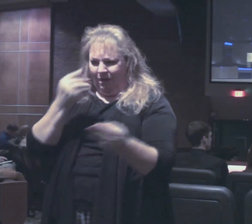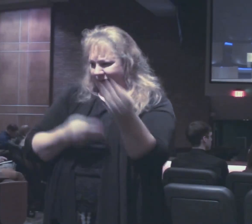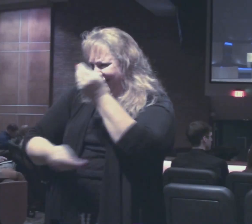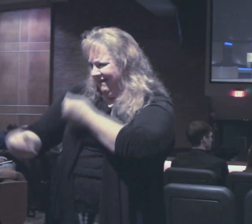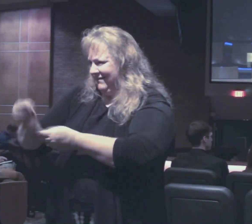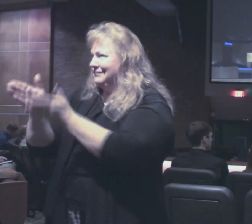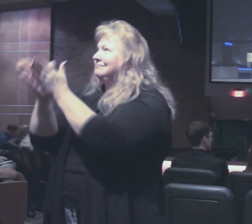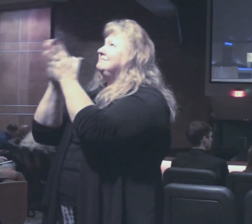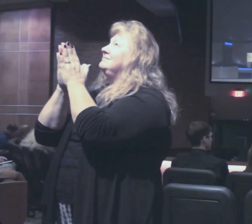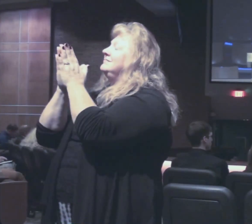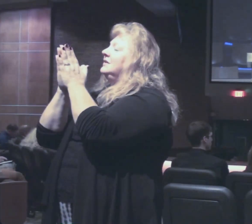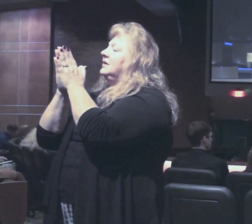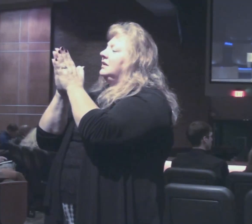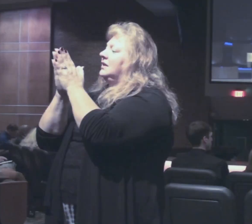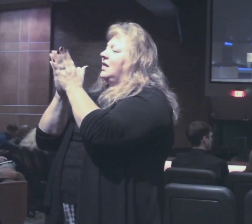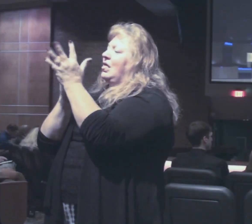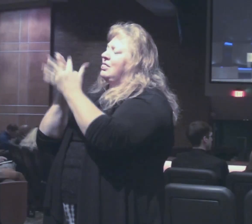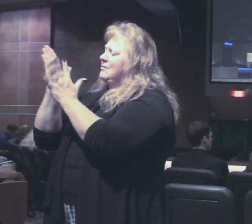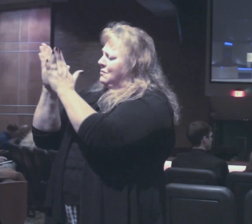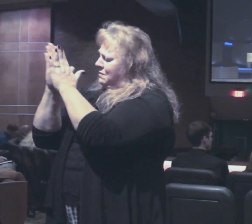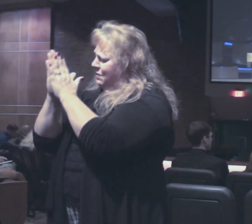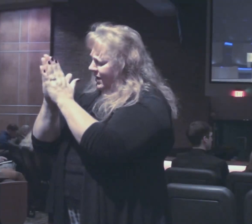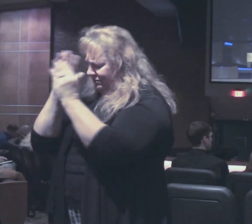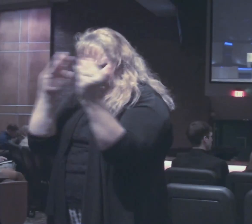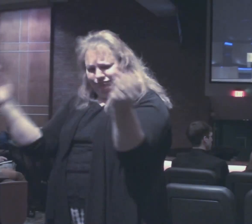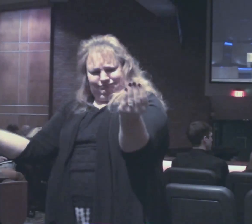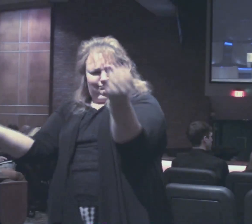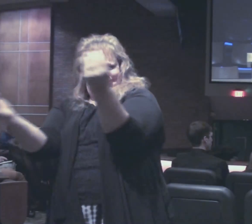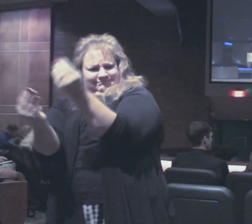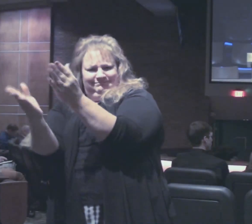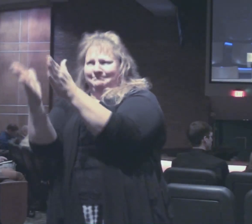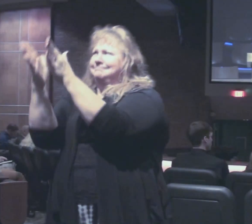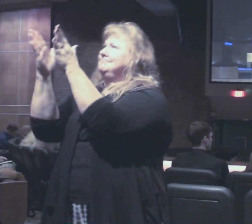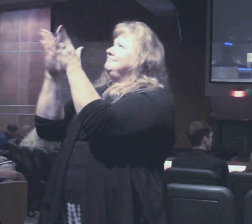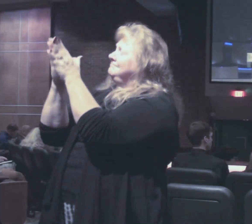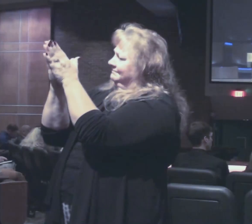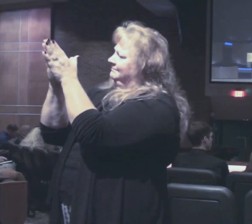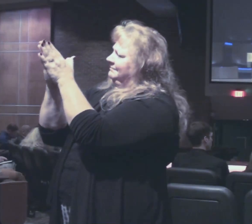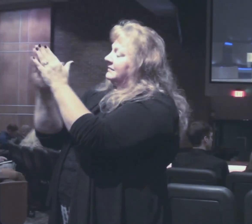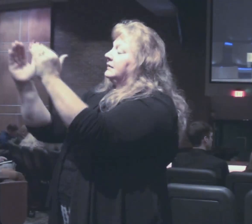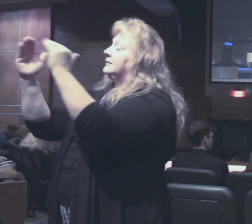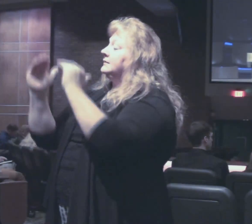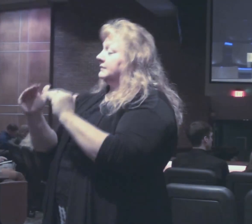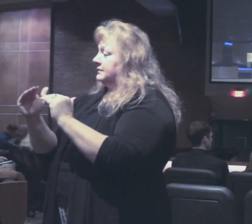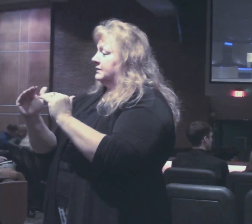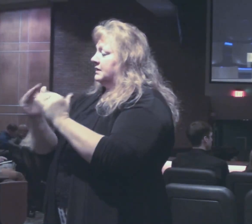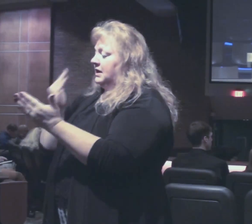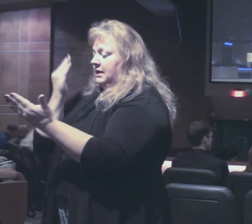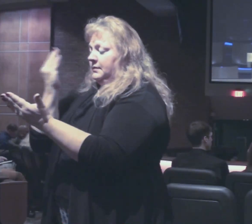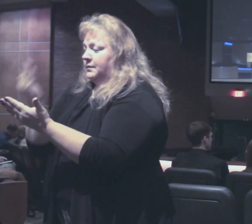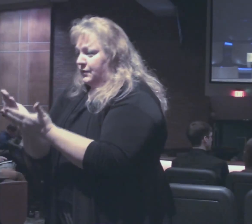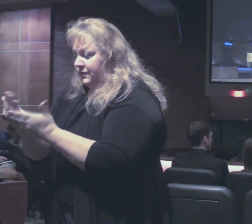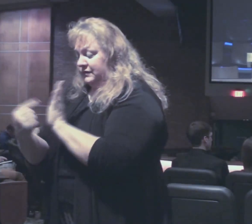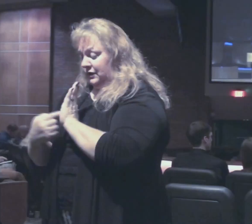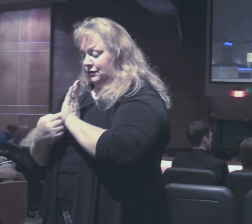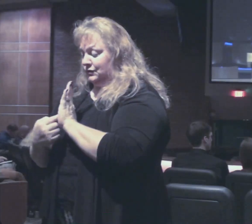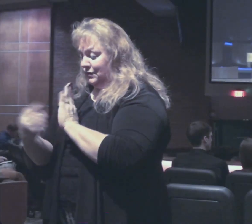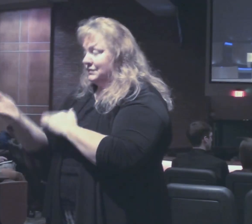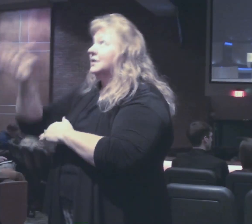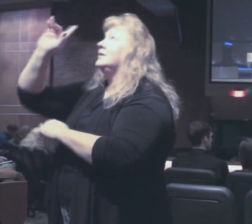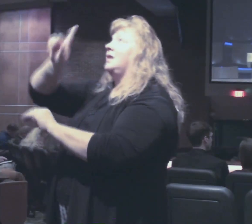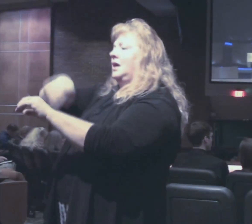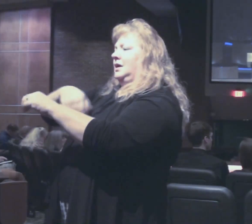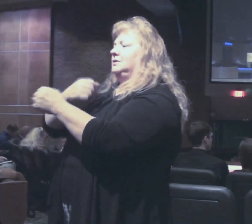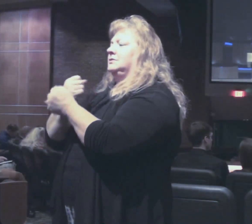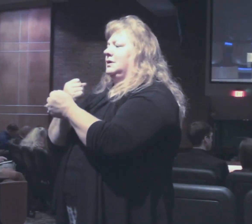believers they also by prayer on your behalf verse fourteen it evidences and manifests God's grace